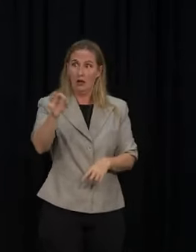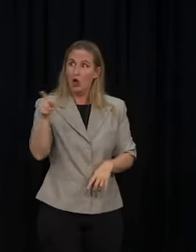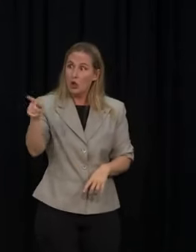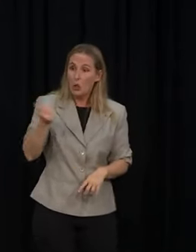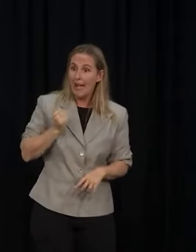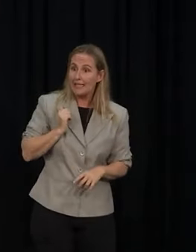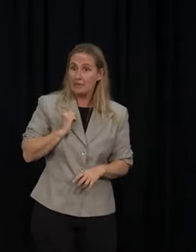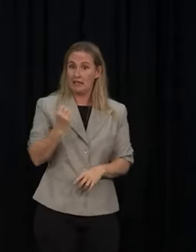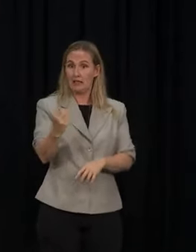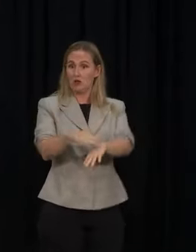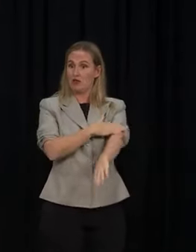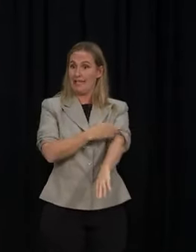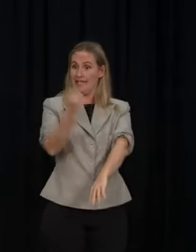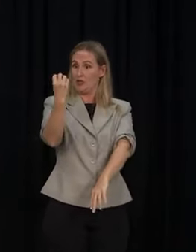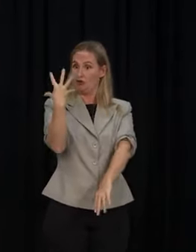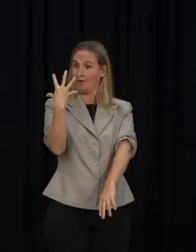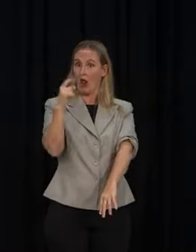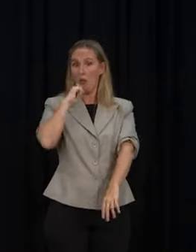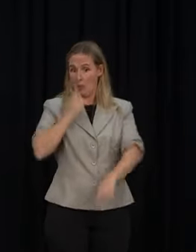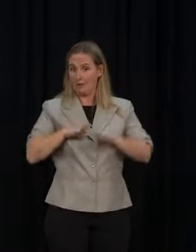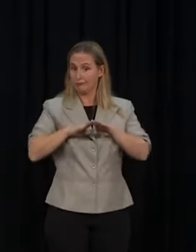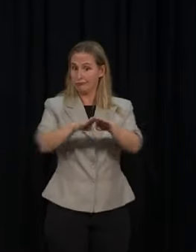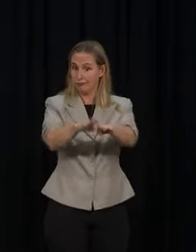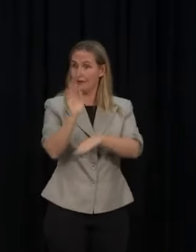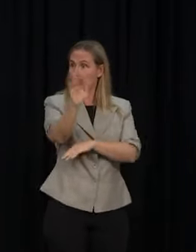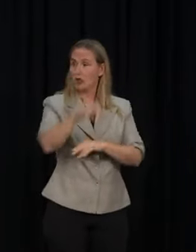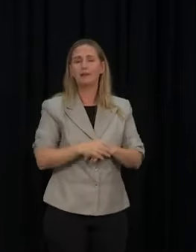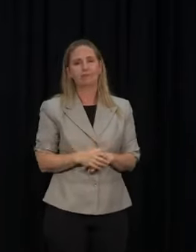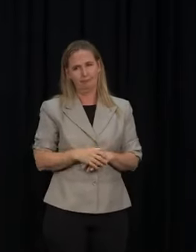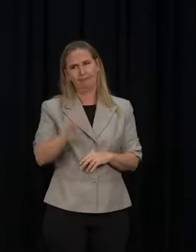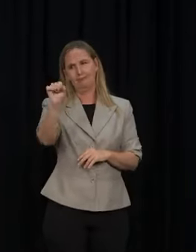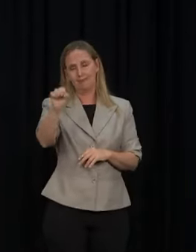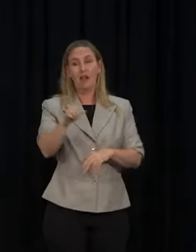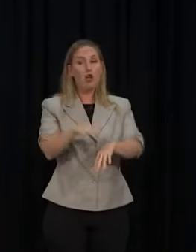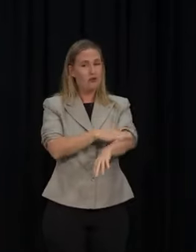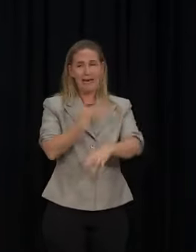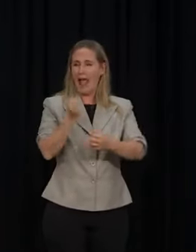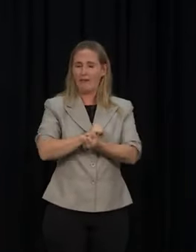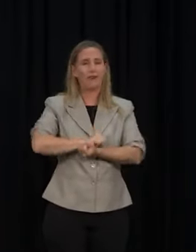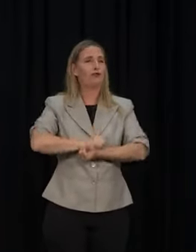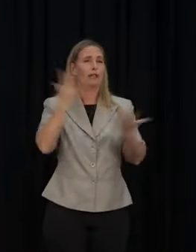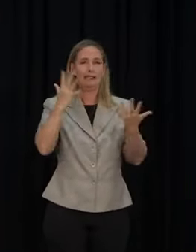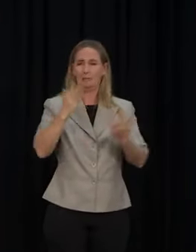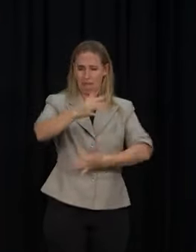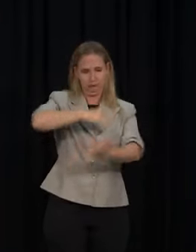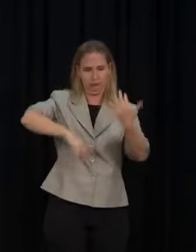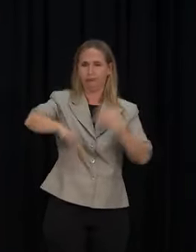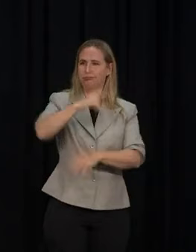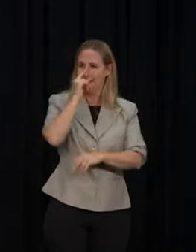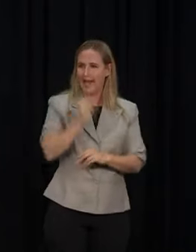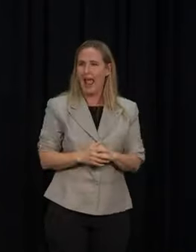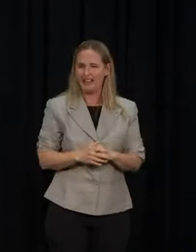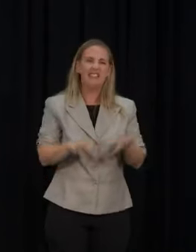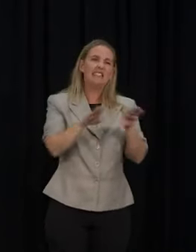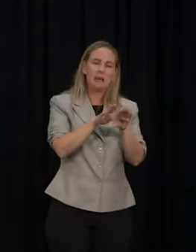be the stock standard for New Zealand for the foreseeable? Yeah, green, of course, has many, many freedoms. It mirrors what we were used to with